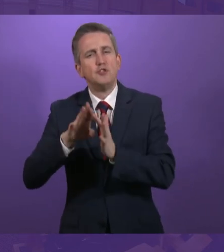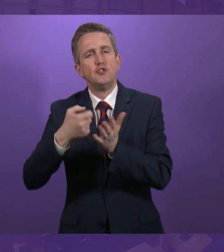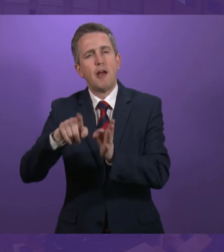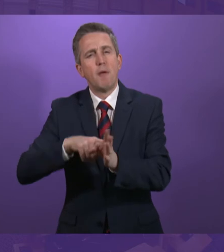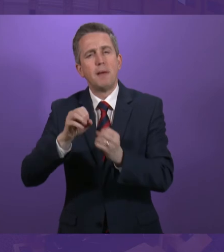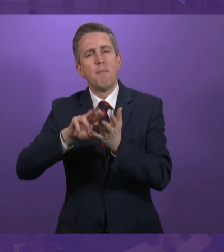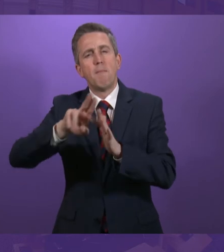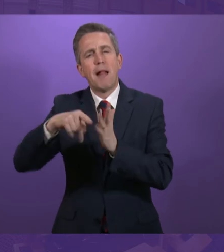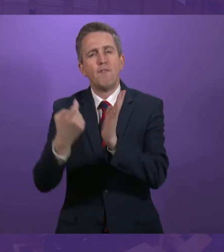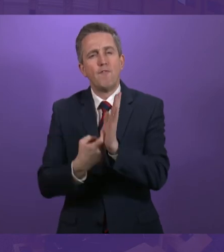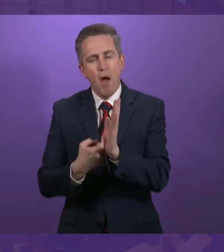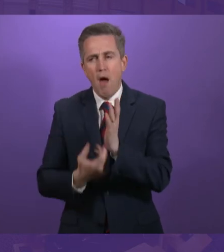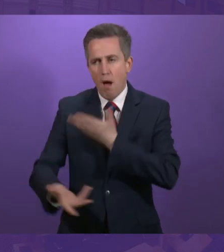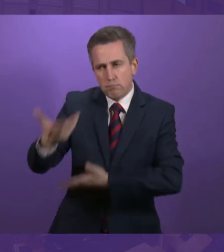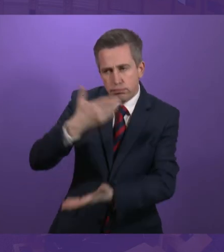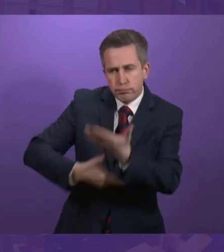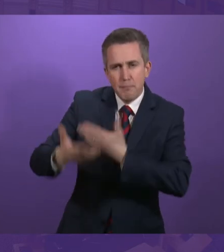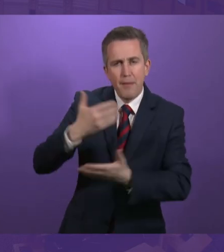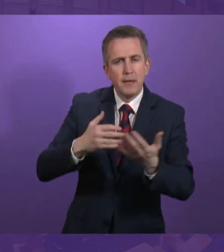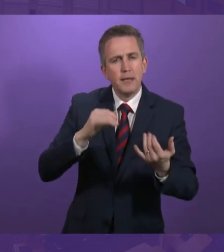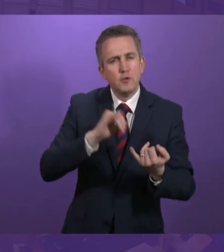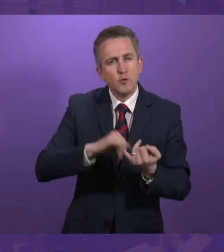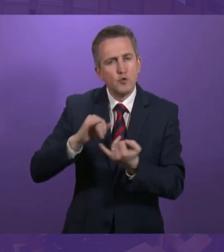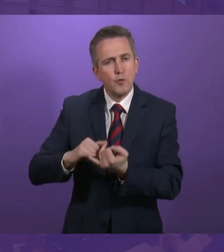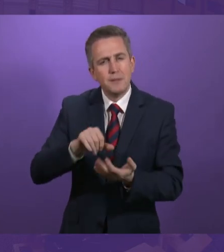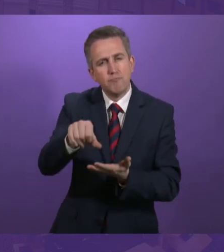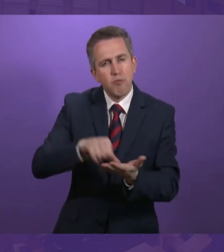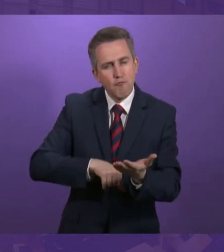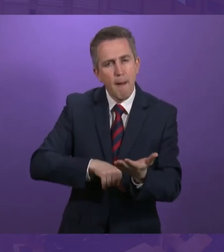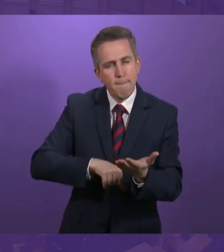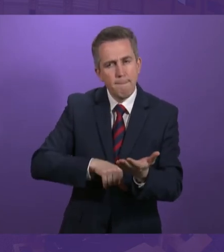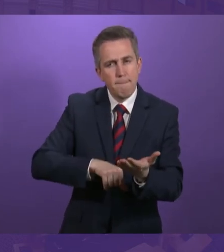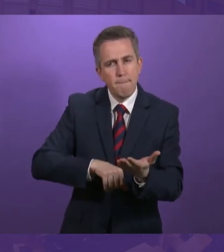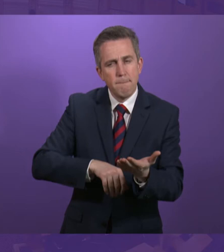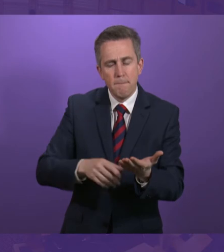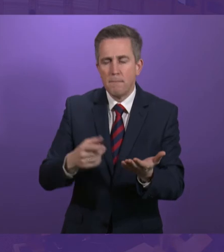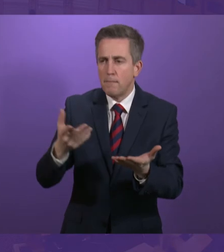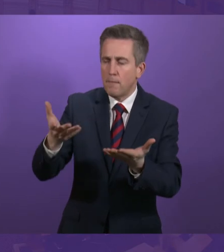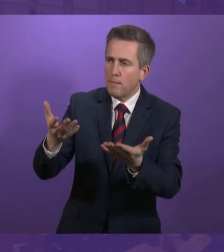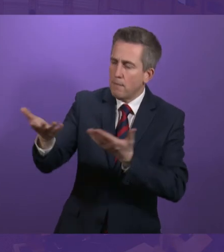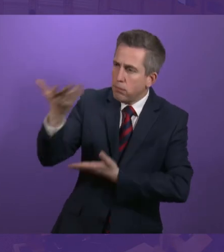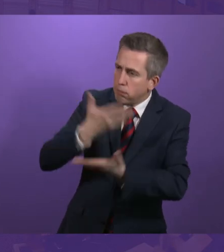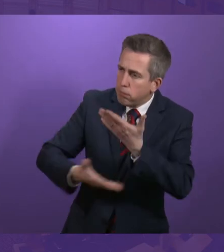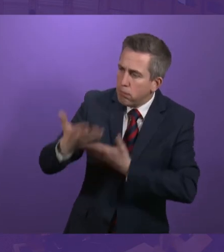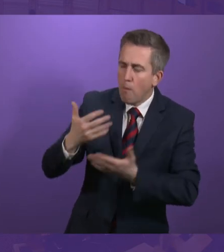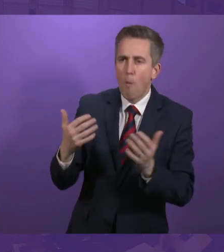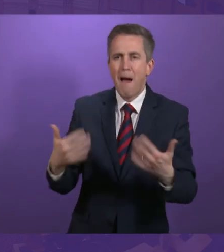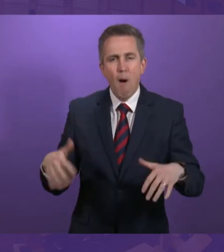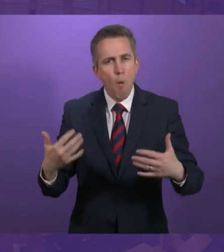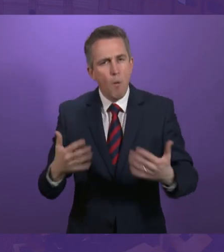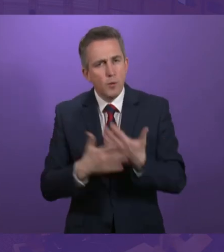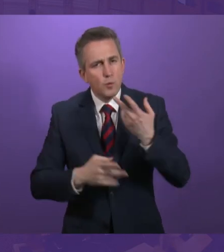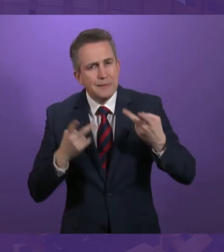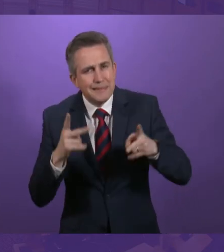of the social security programme. I was struck with the scale of the programme, the new systems required,